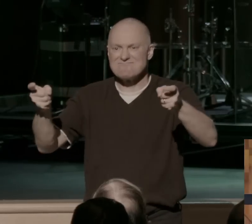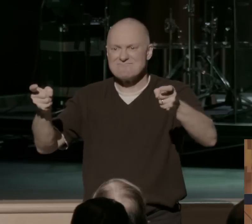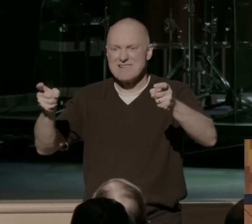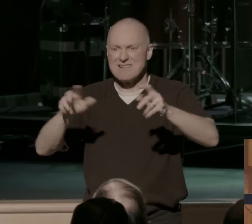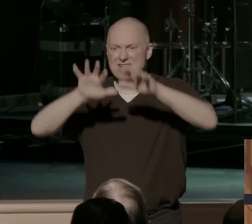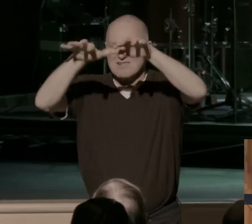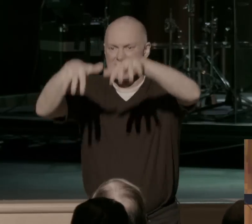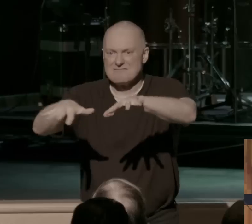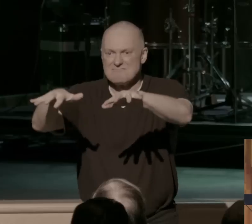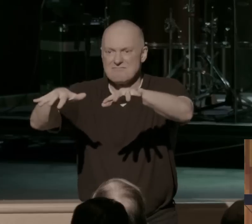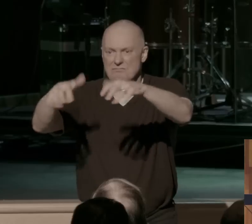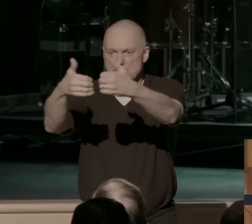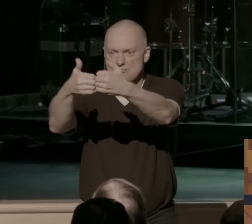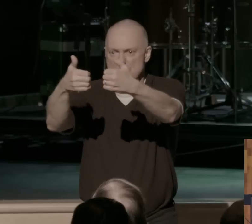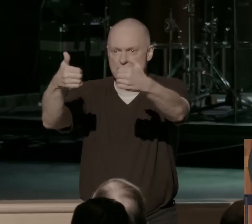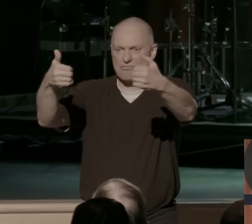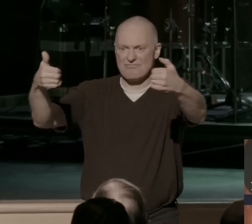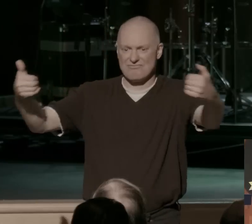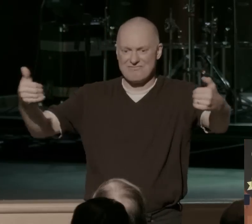Israelites, they walk across on dry land.